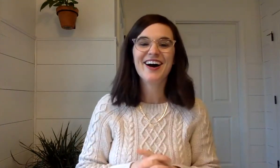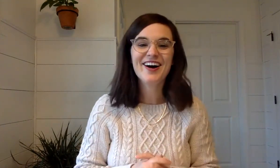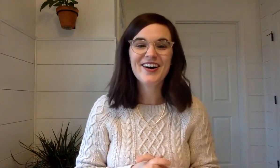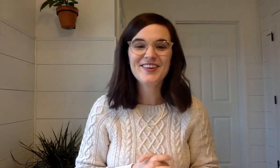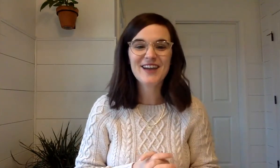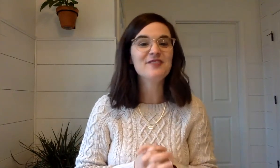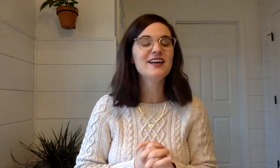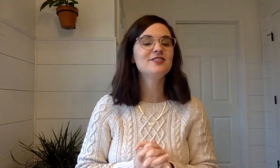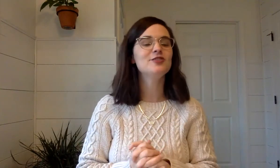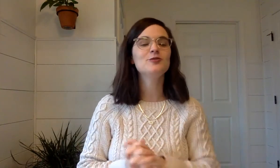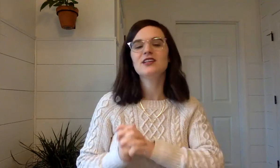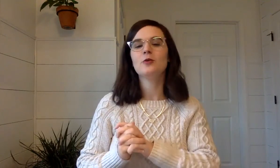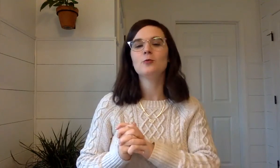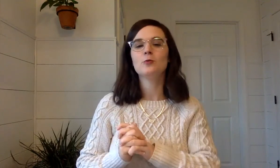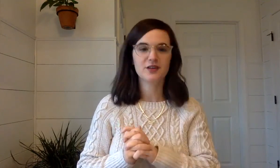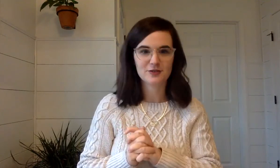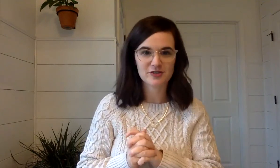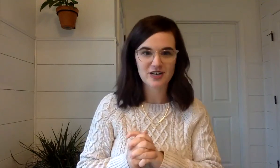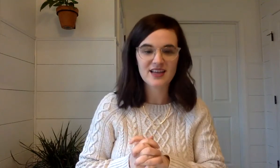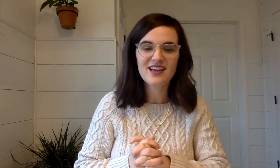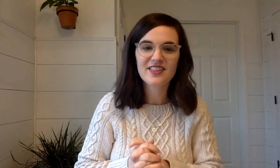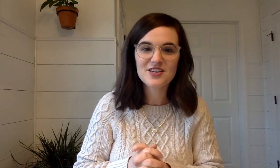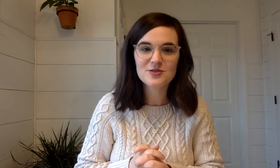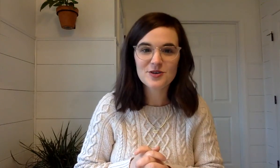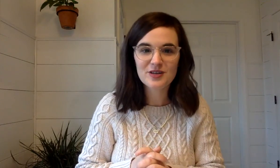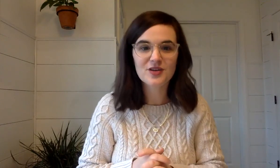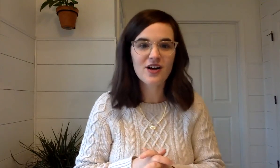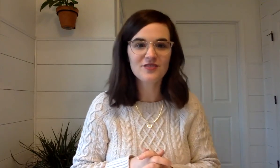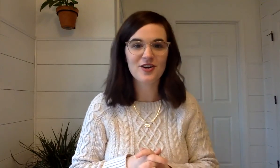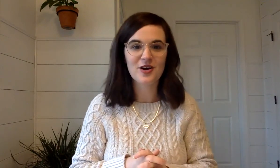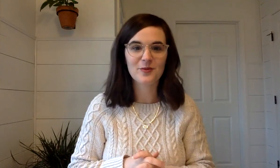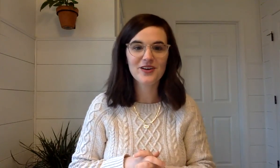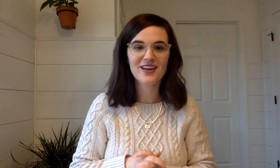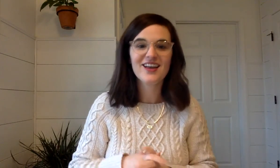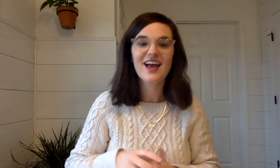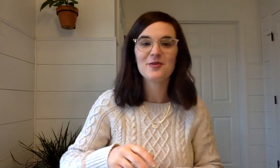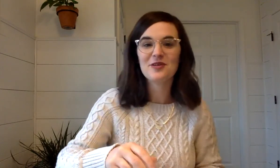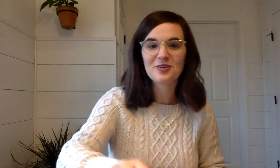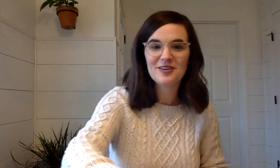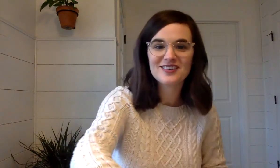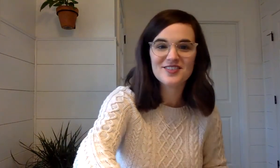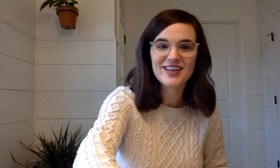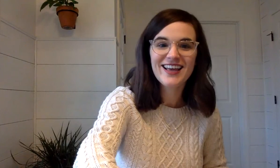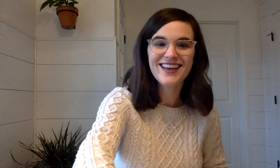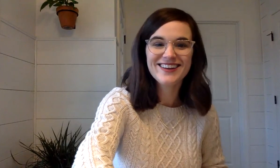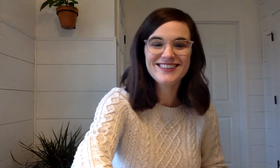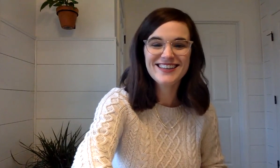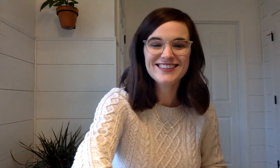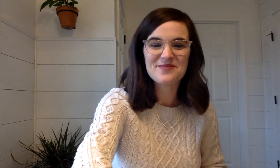All right. Friends. You did a wonderful job today. Thank you so much for all of your hard work. I hope you have a great rest of your day and I'll see you next time.